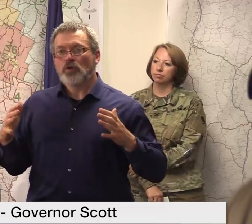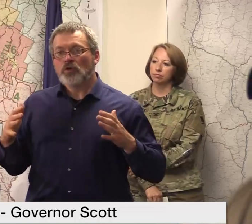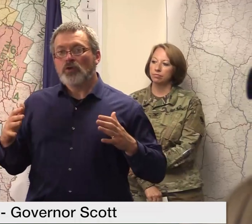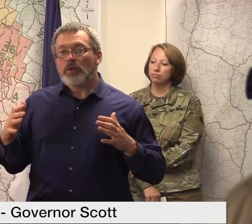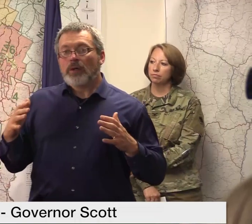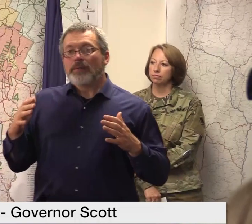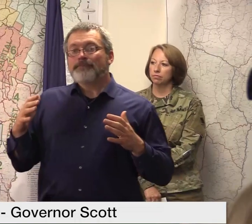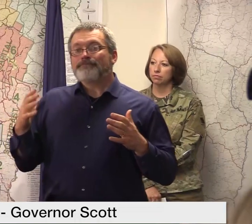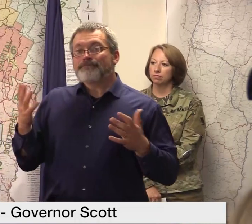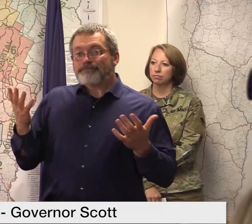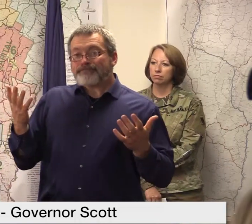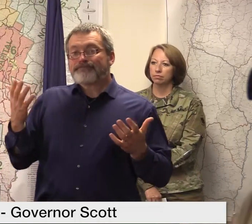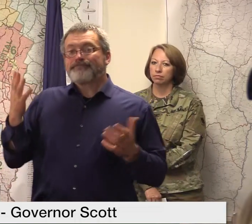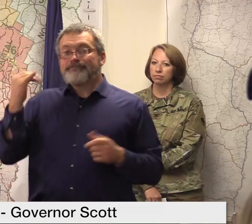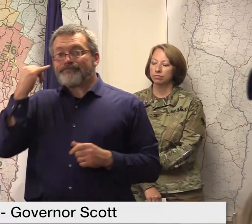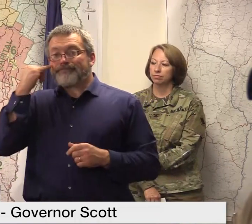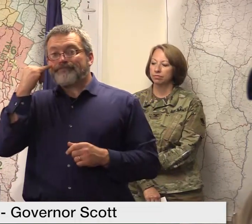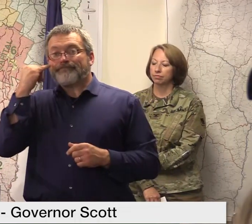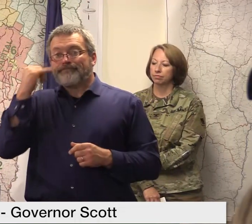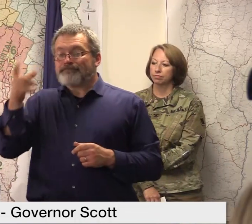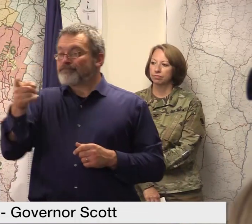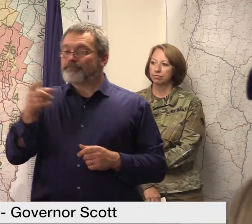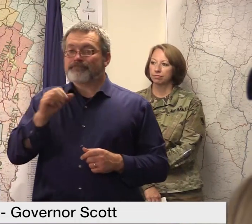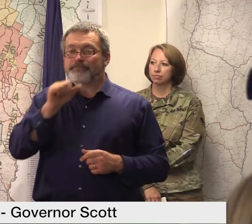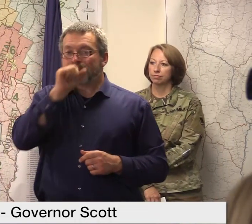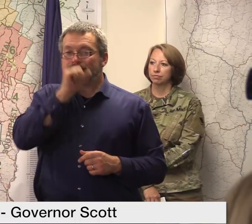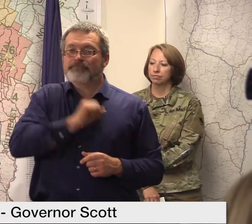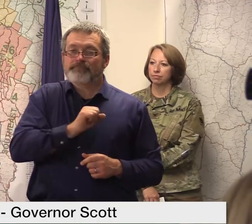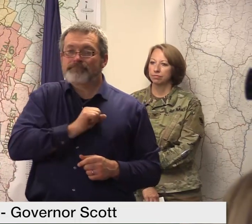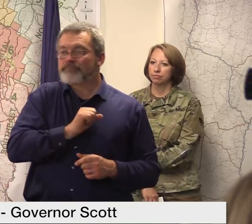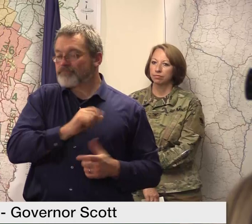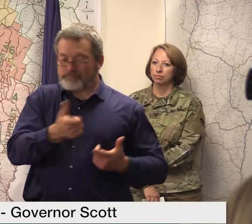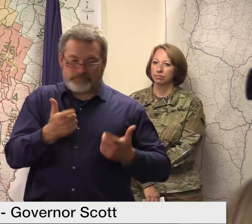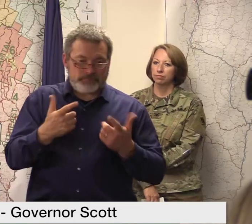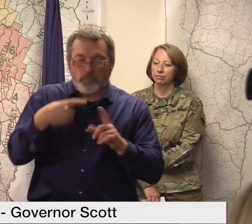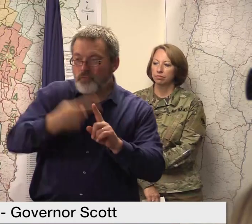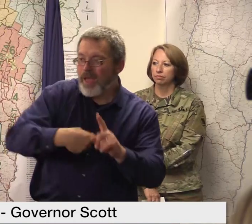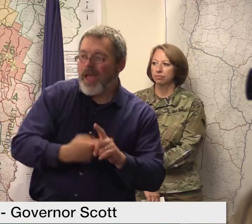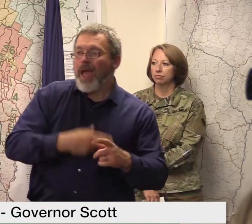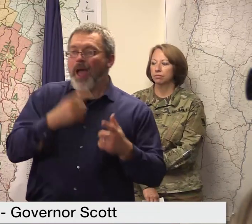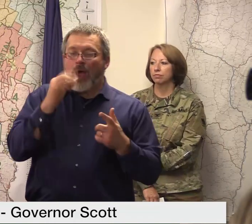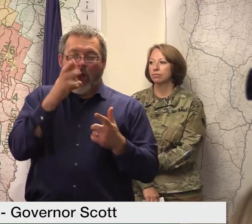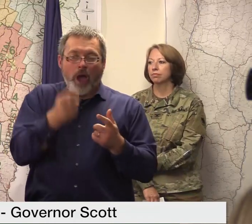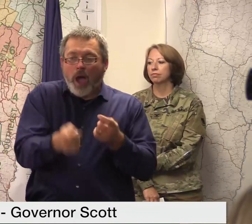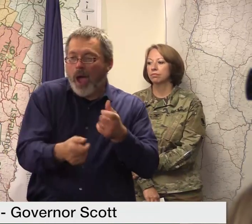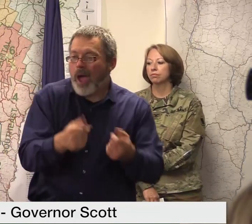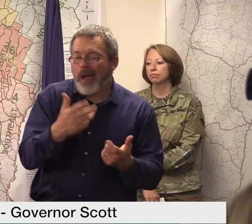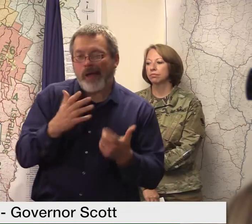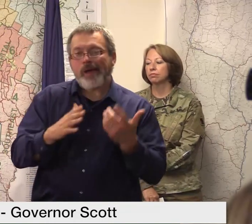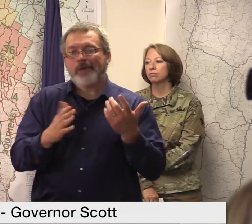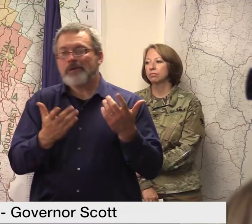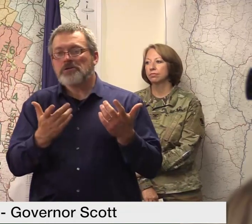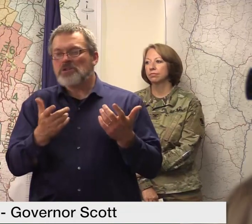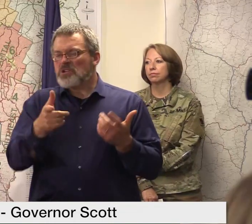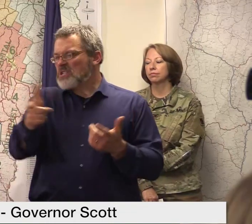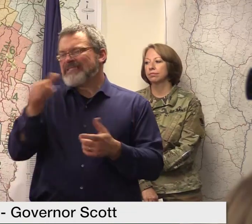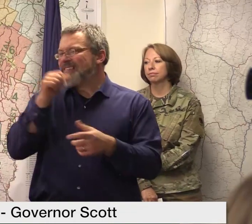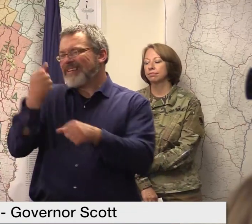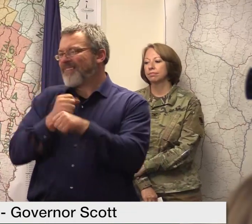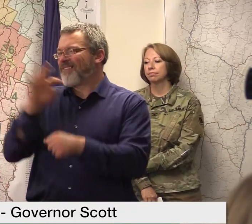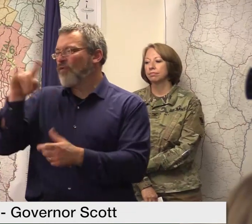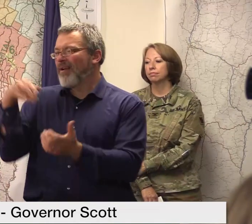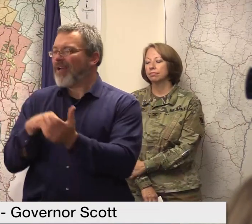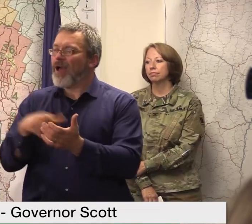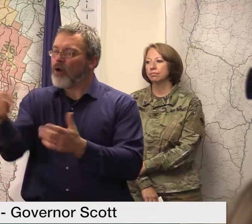hundred dollars for potential damages for renters etc so that's that's you know that's the totality of it